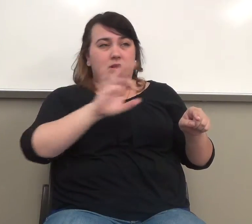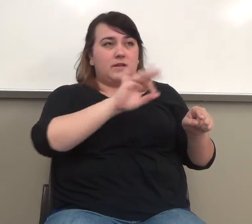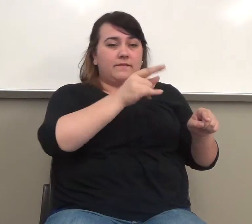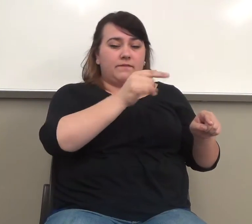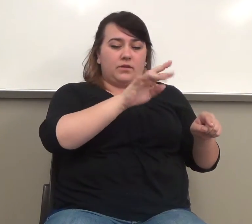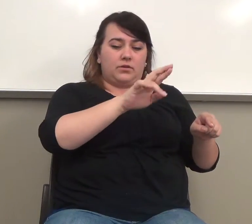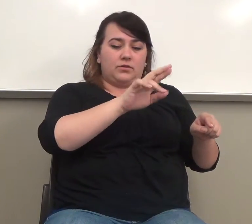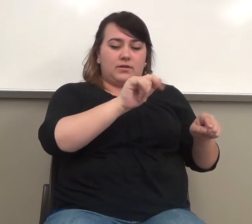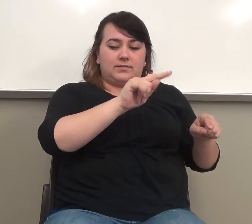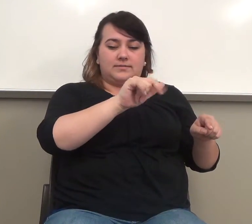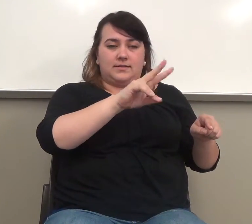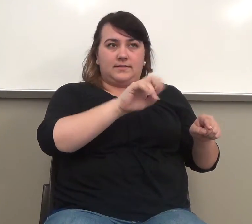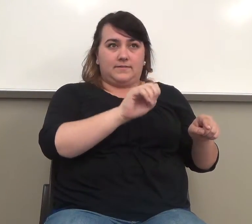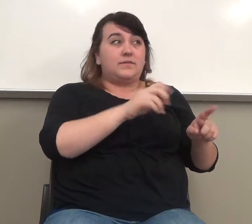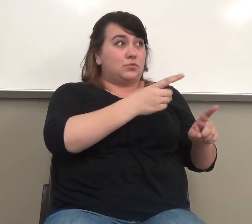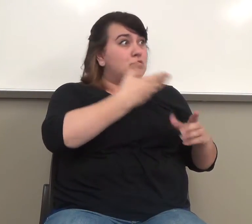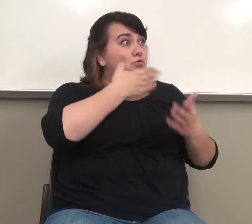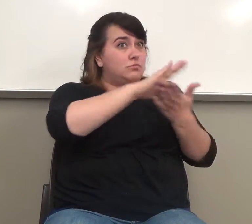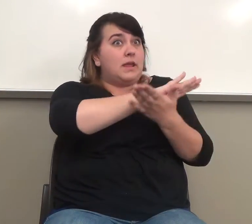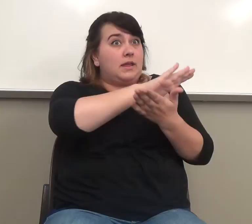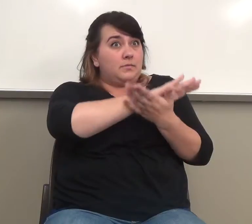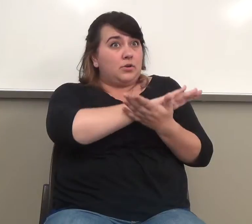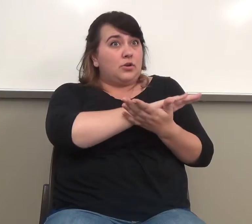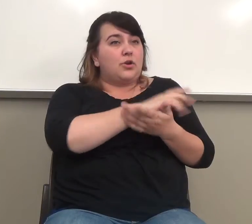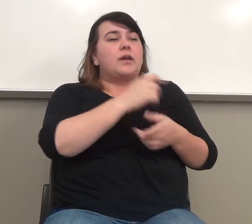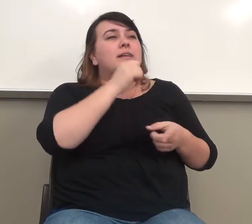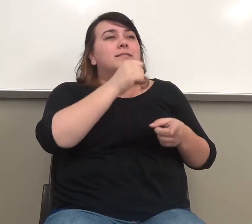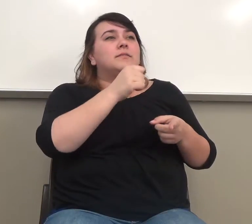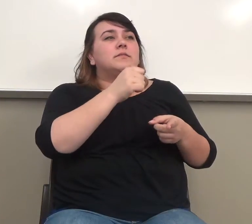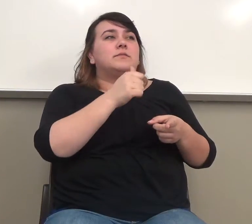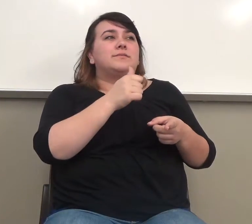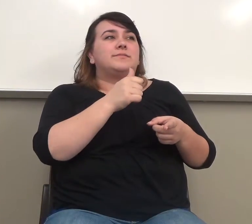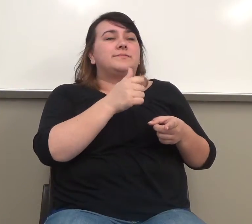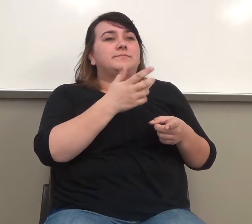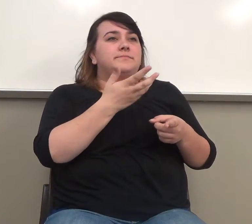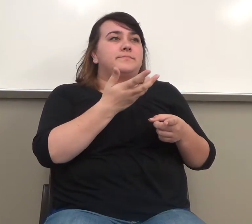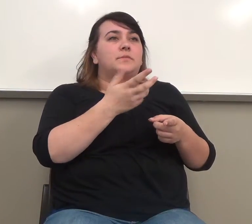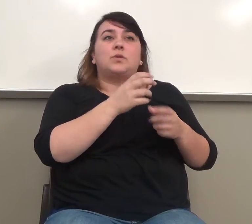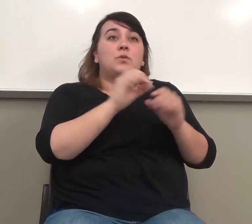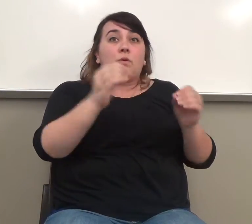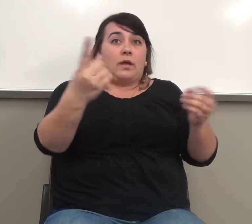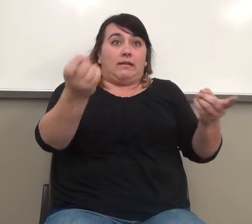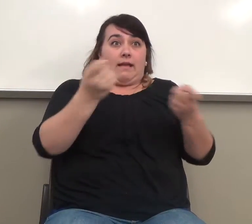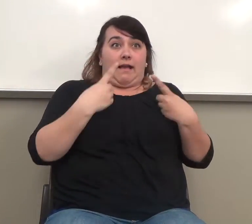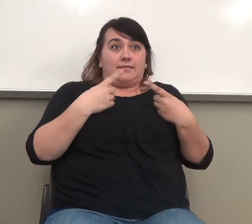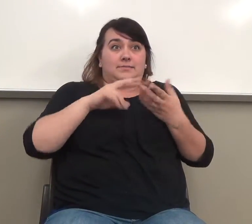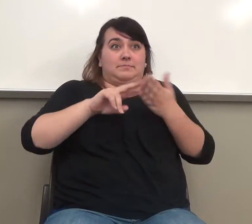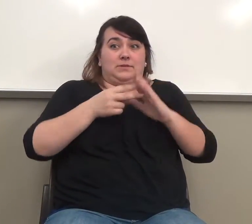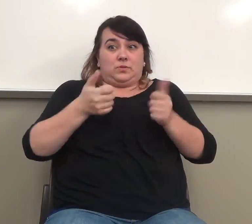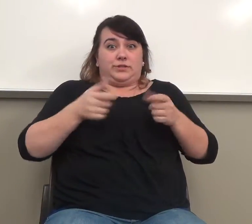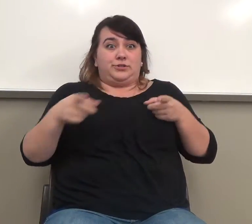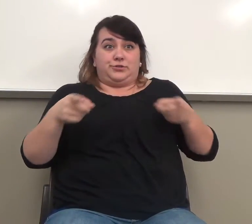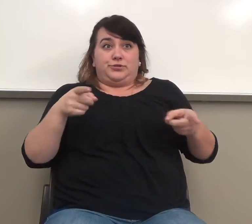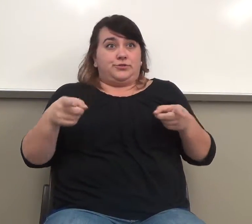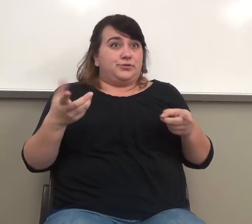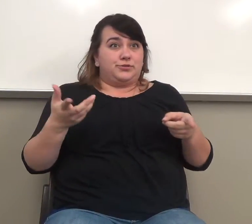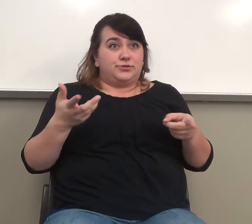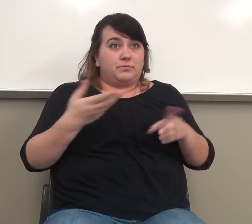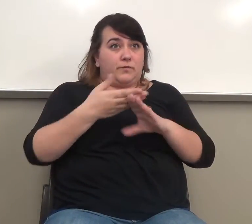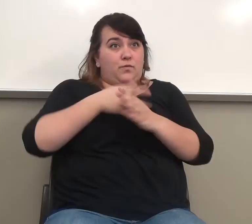a very good paper, and one of the reasons I didn't, nobody asked, so I didn't say what I wanted